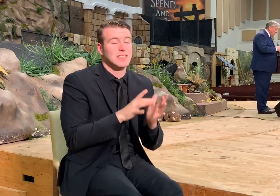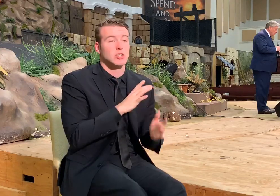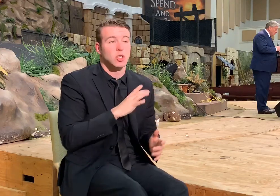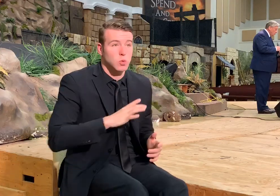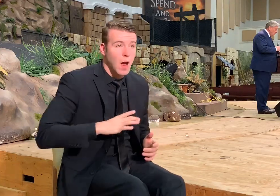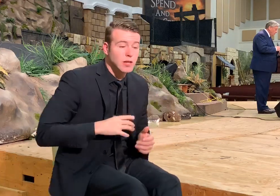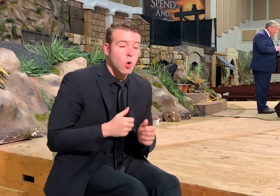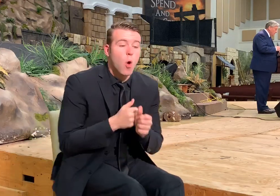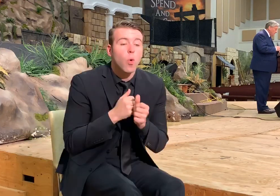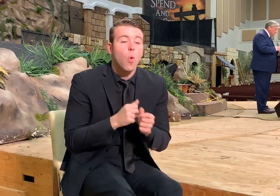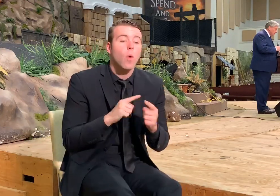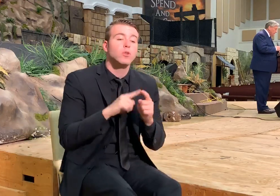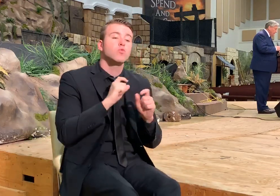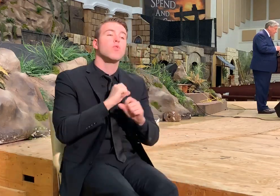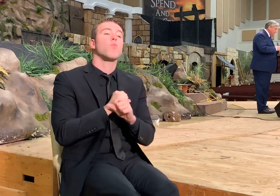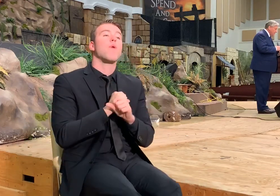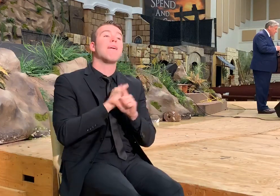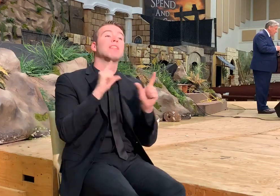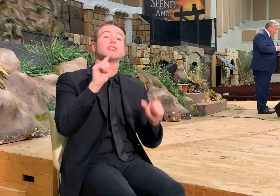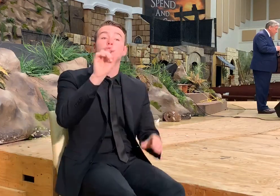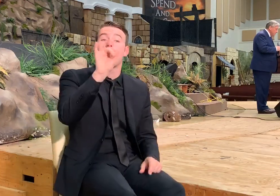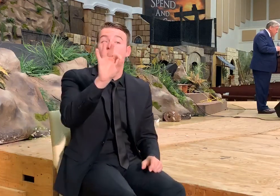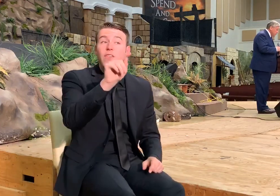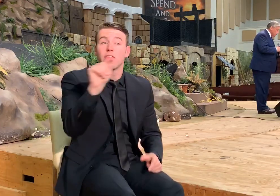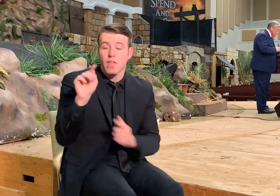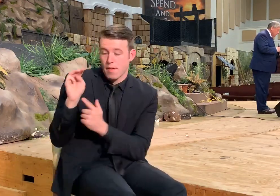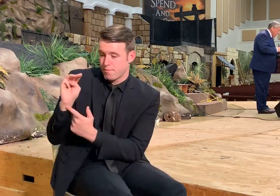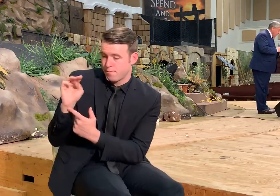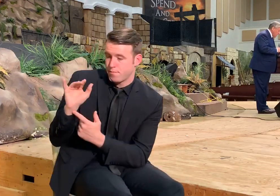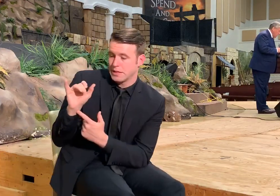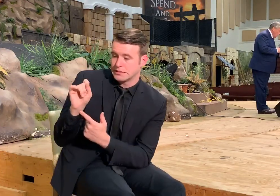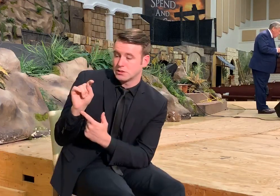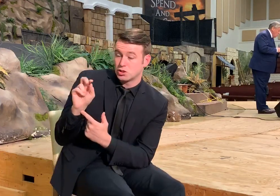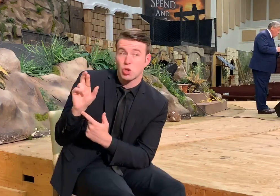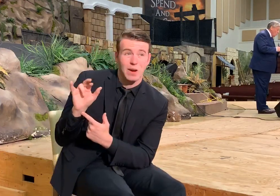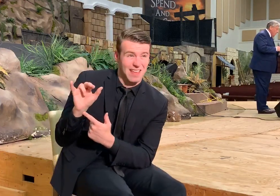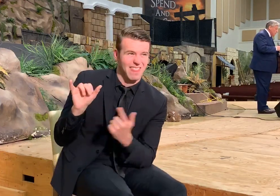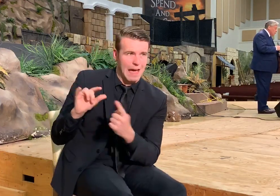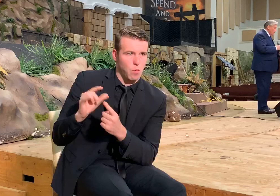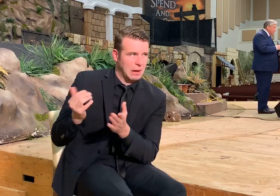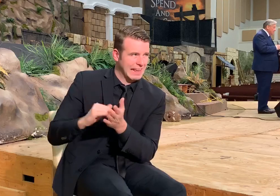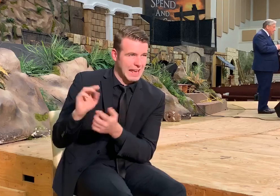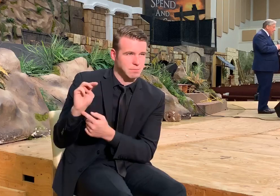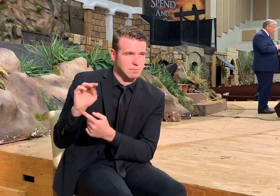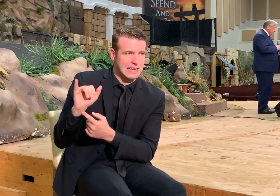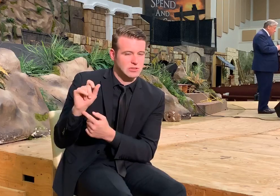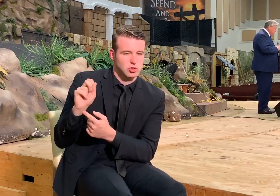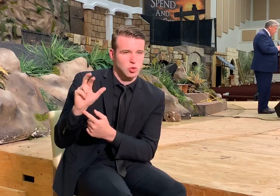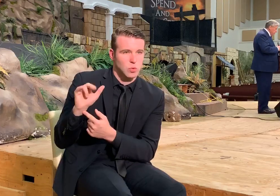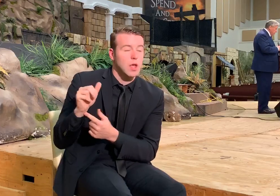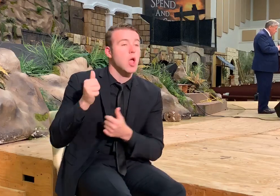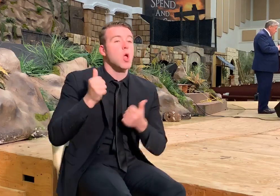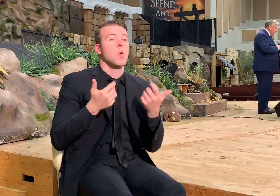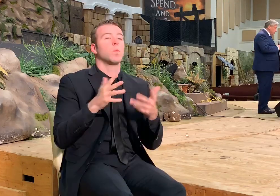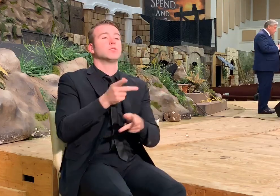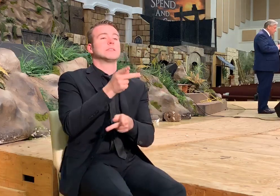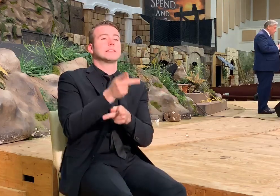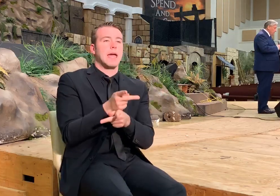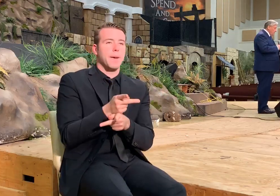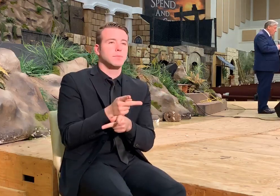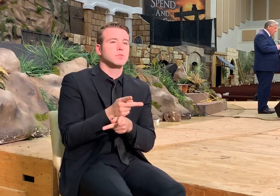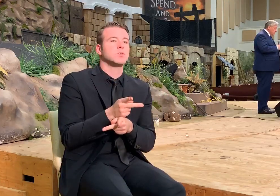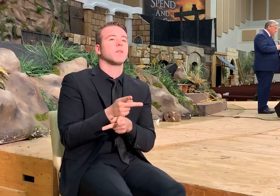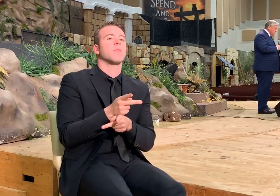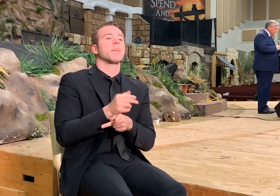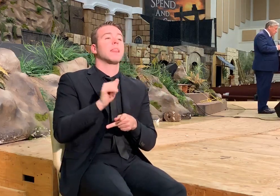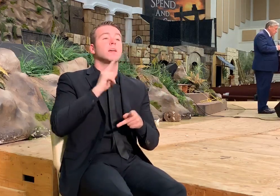according to the revelation of the mystery, The was kept, this is a